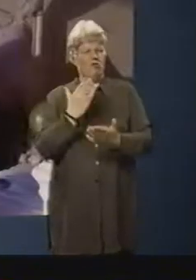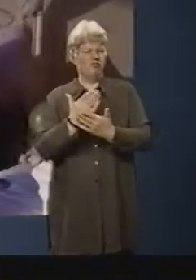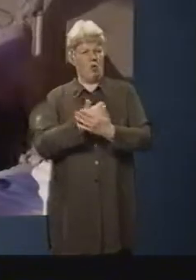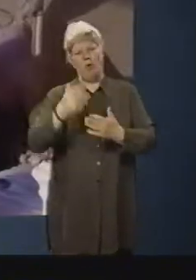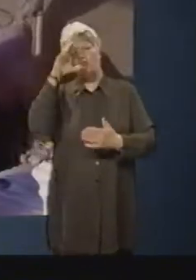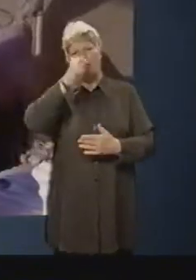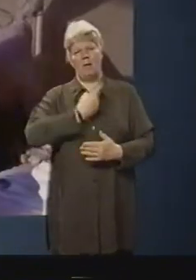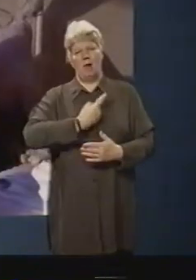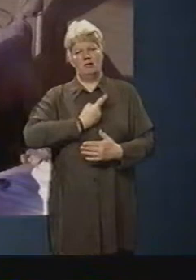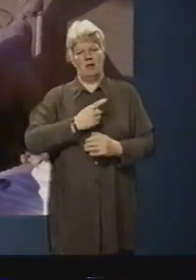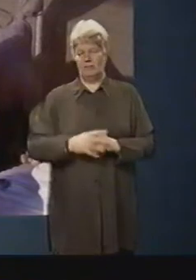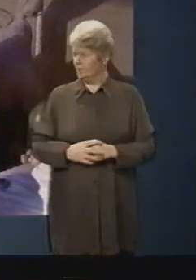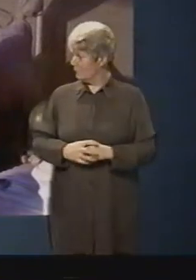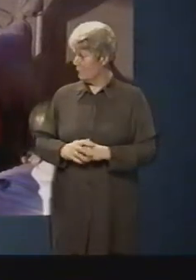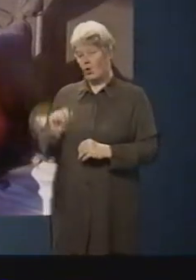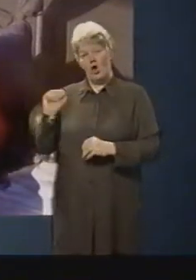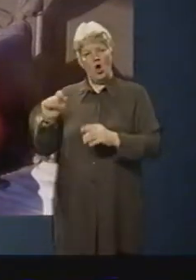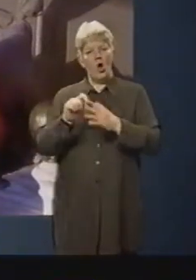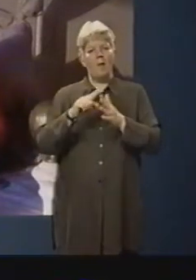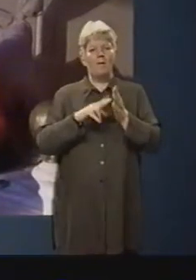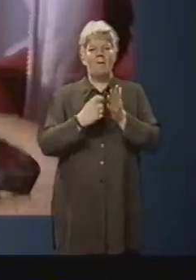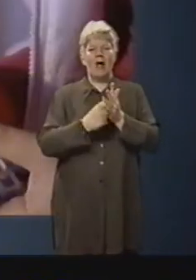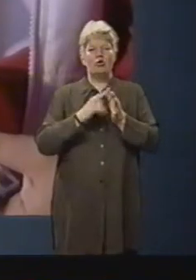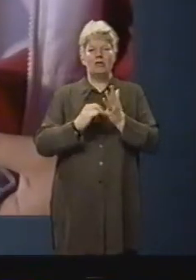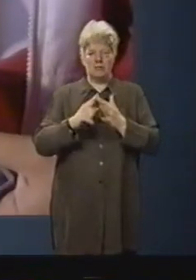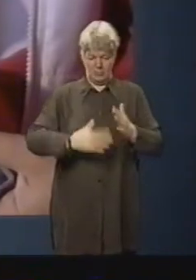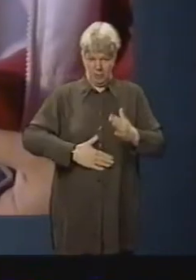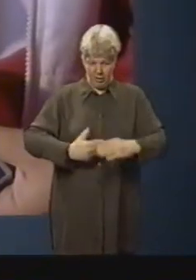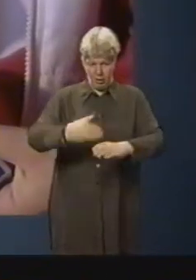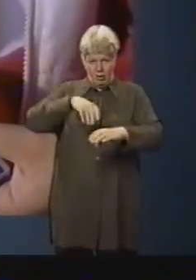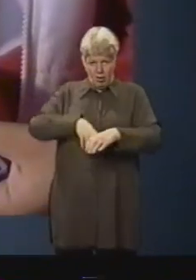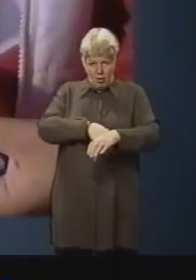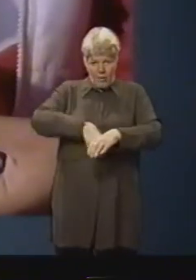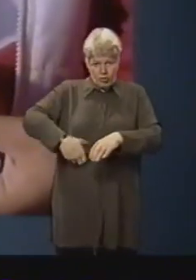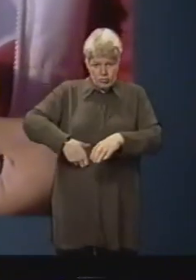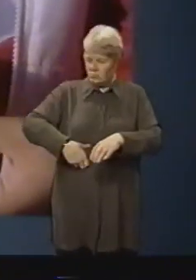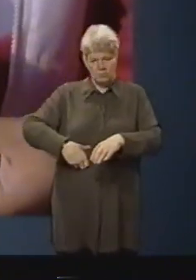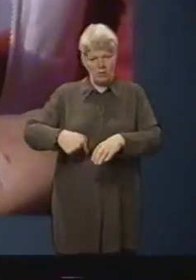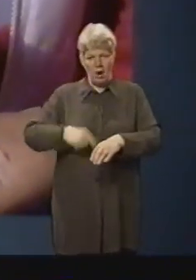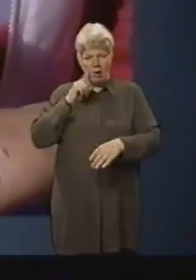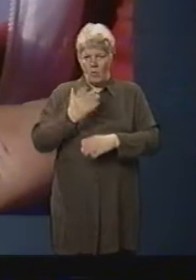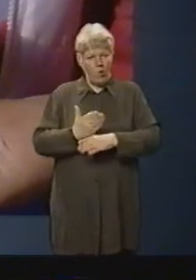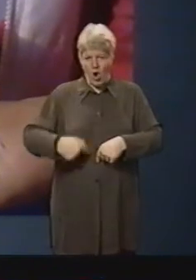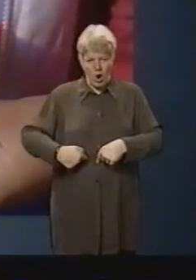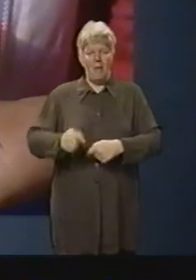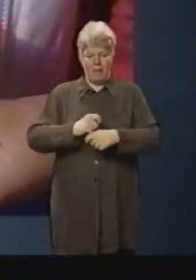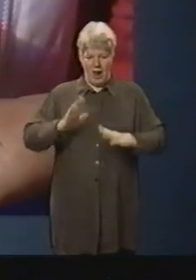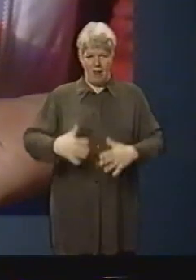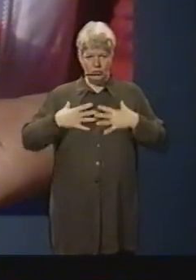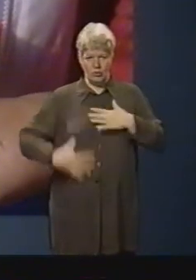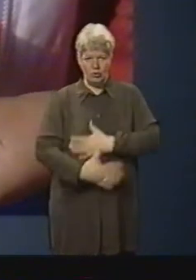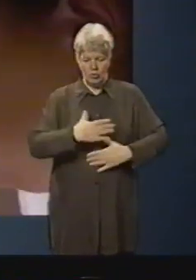remember. Because her pancreas doesn't work, Alexandra needs to inject insulin to control her blood sugar, the body's source of fuel.